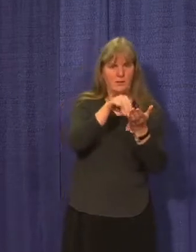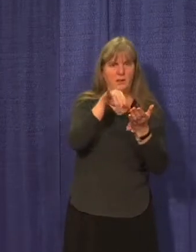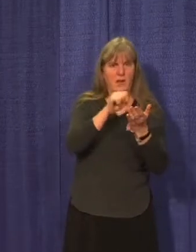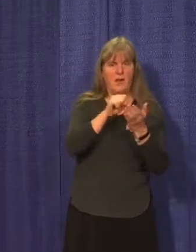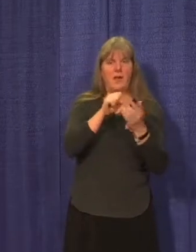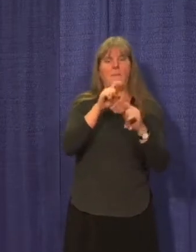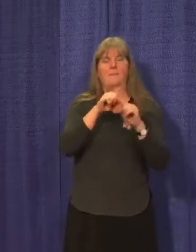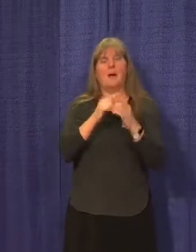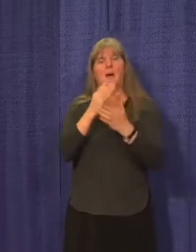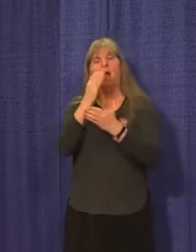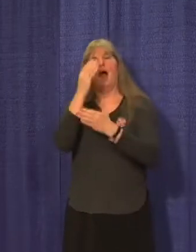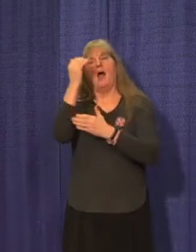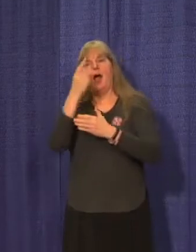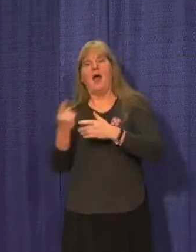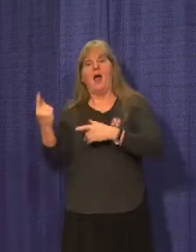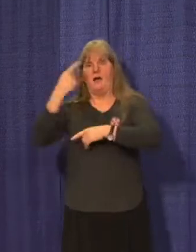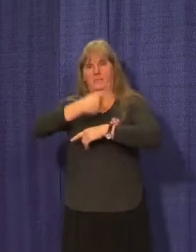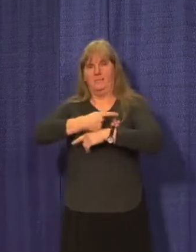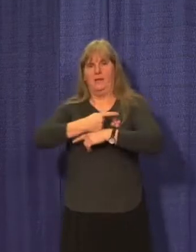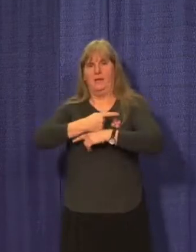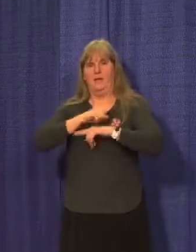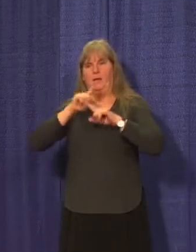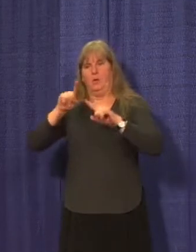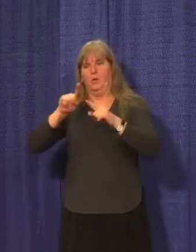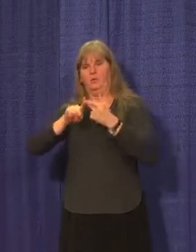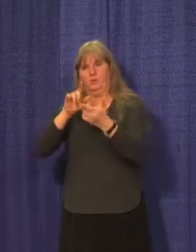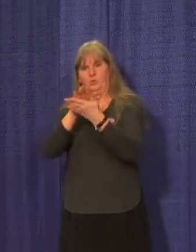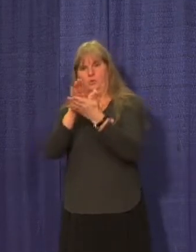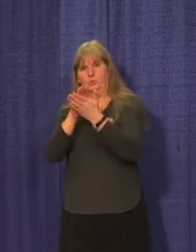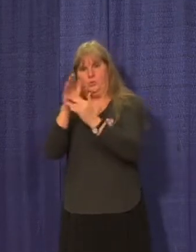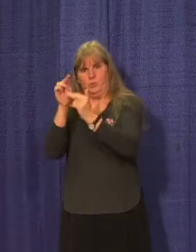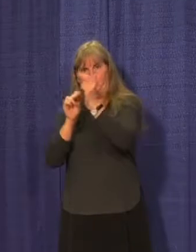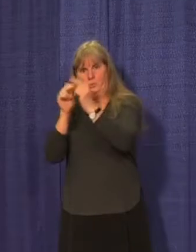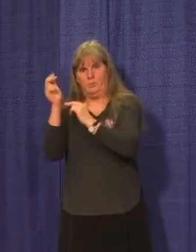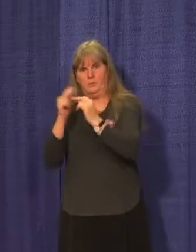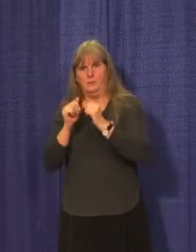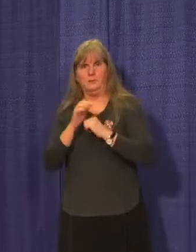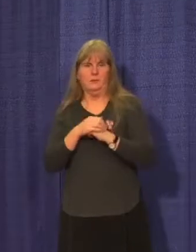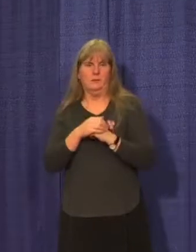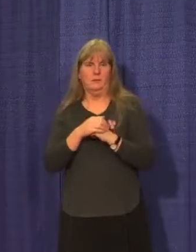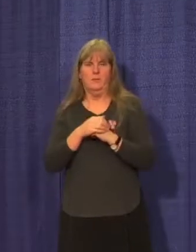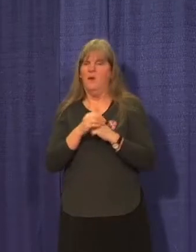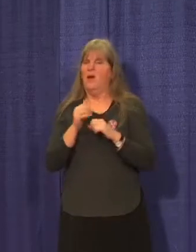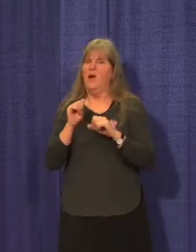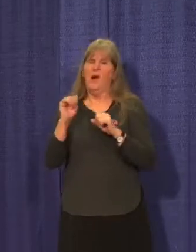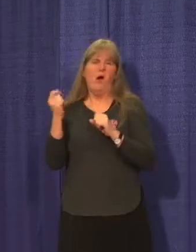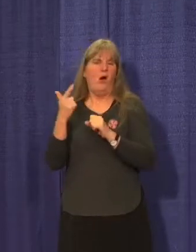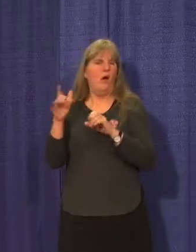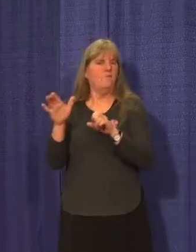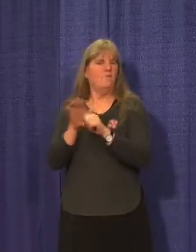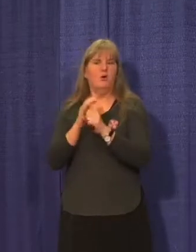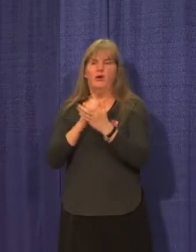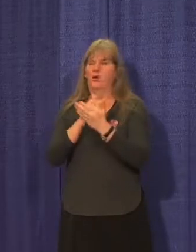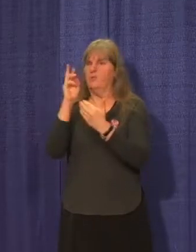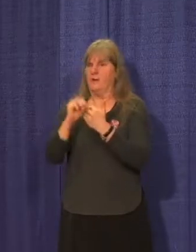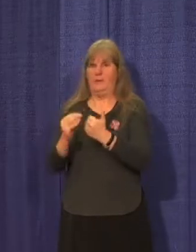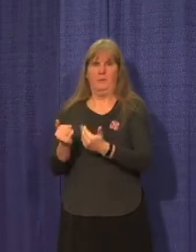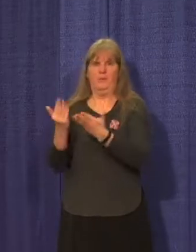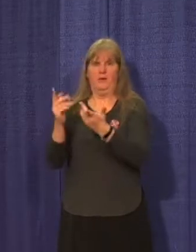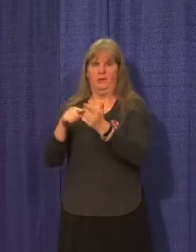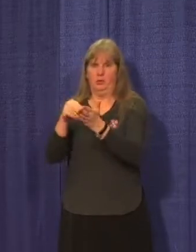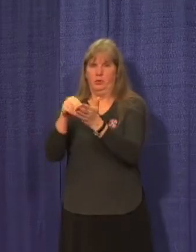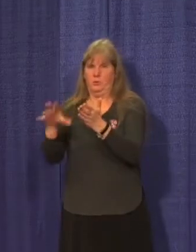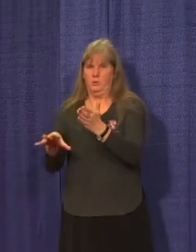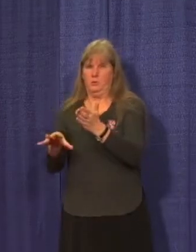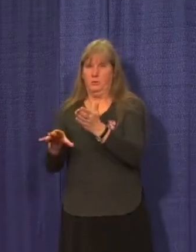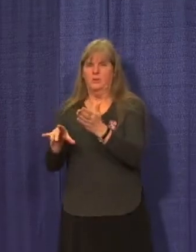with their teacher for half a scheduled school day but their learning is full time and the full curriculum is being taught. So just as a